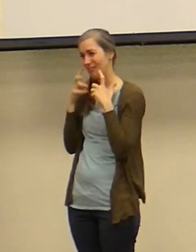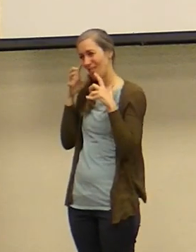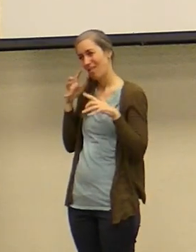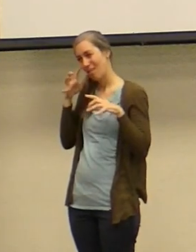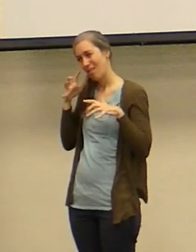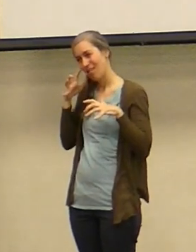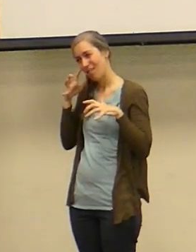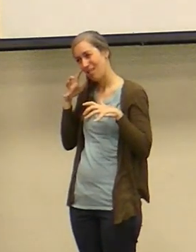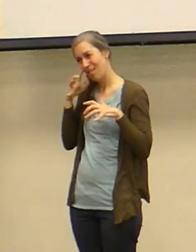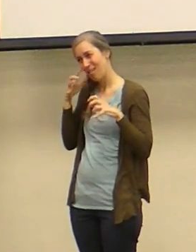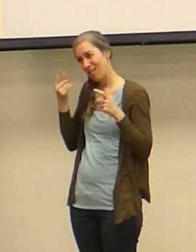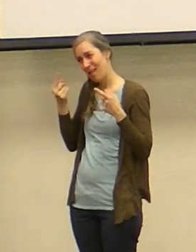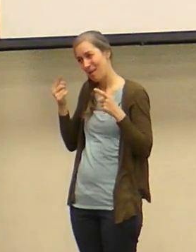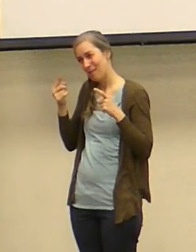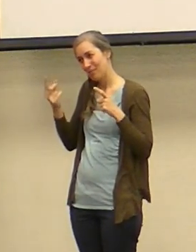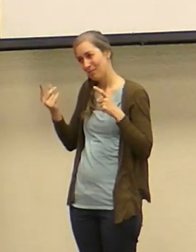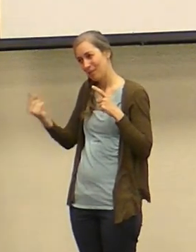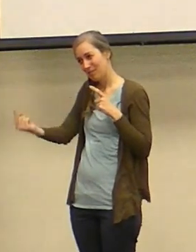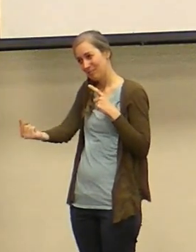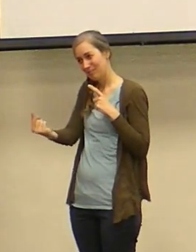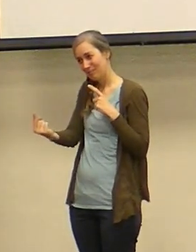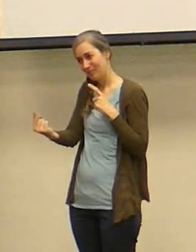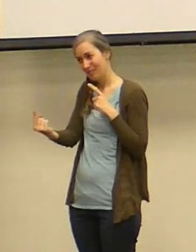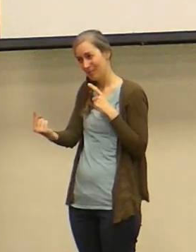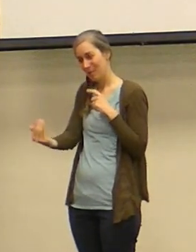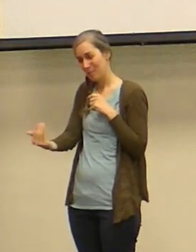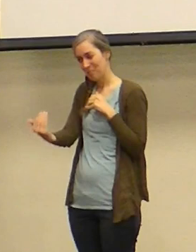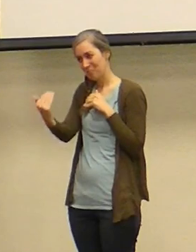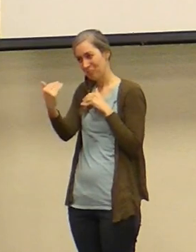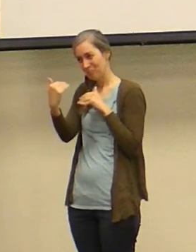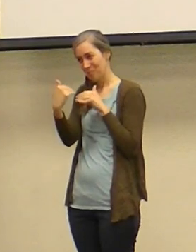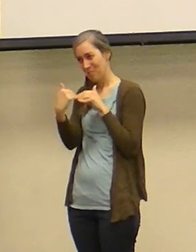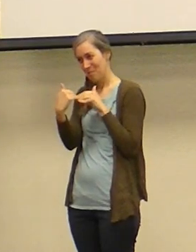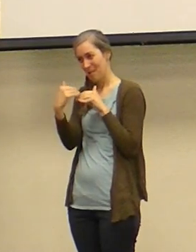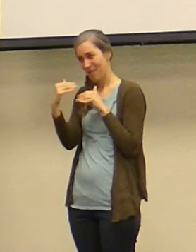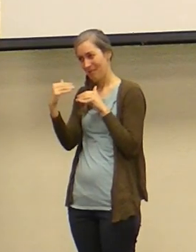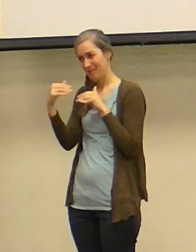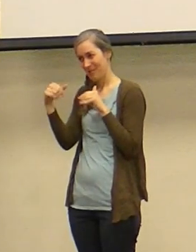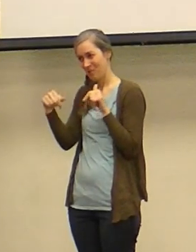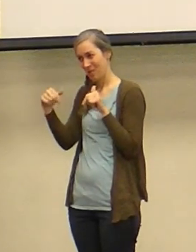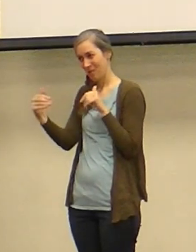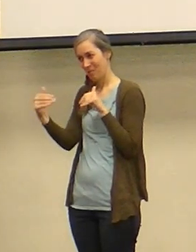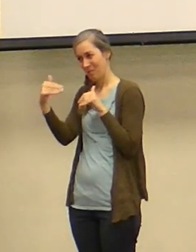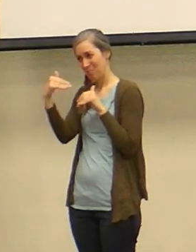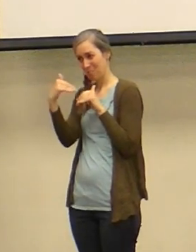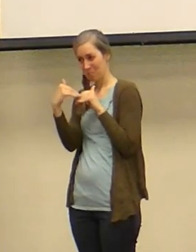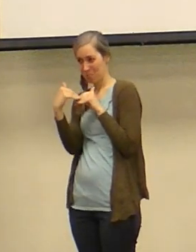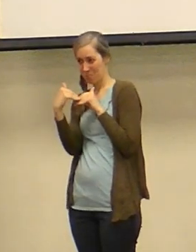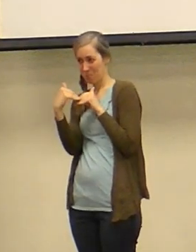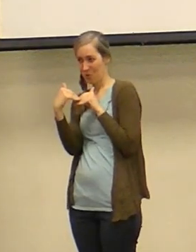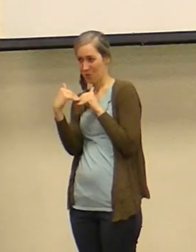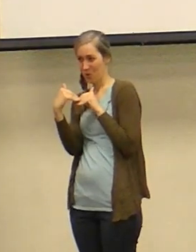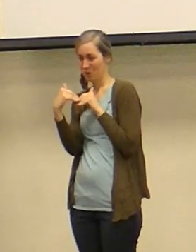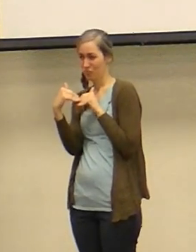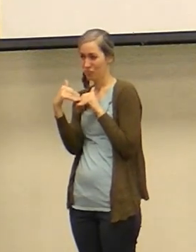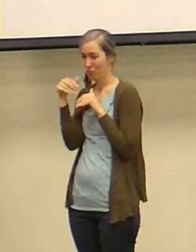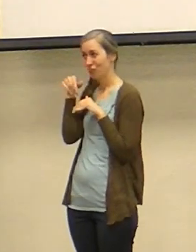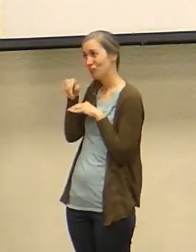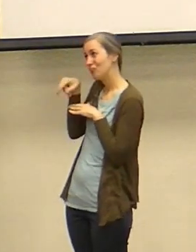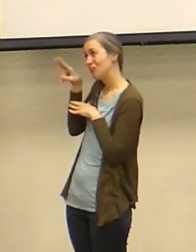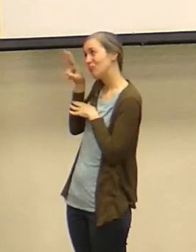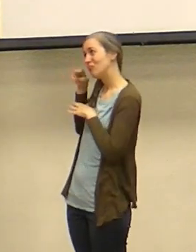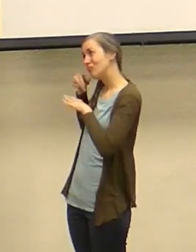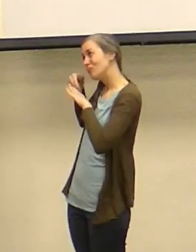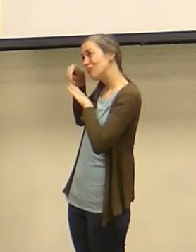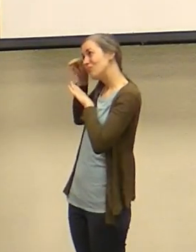then there's a paw on her leg and the dog comforts her and kisses her she was like okay